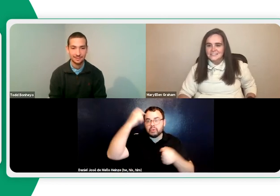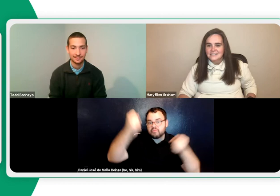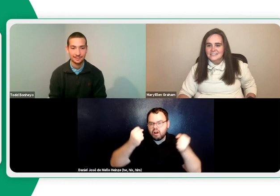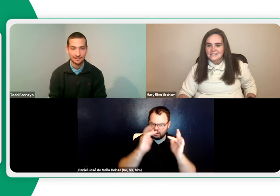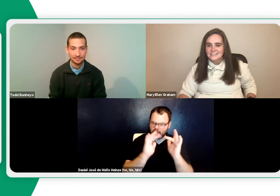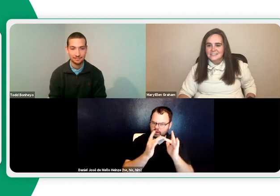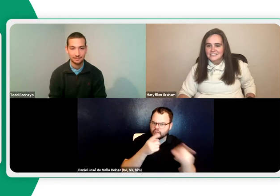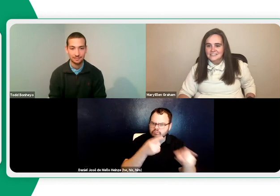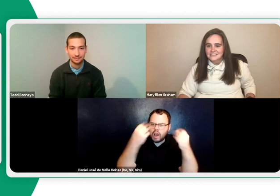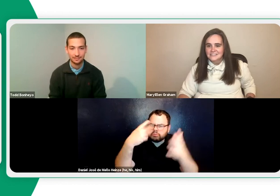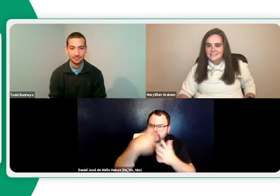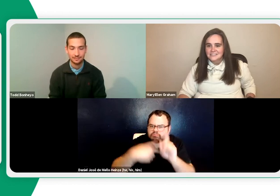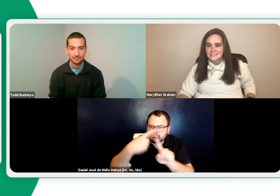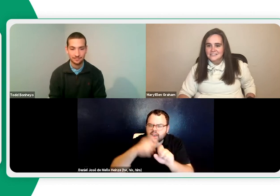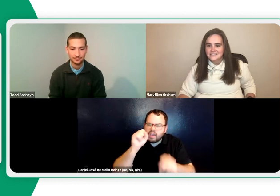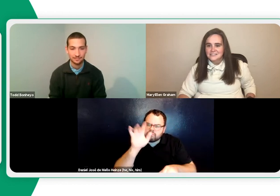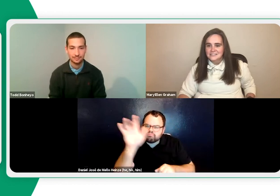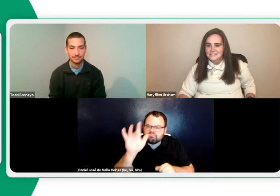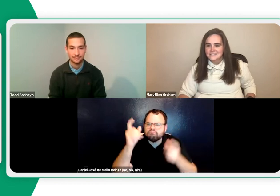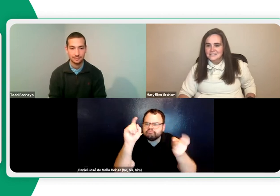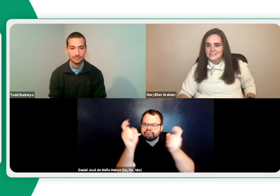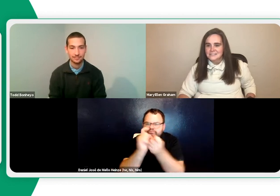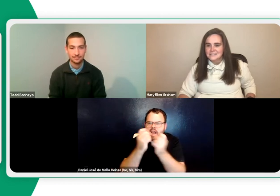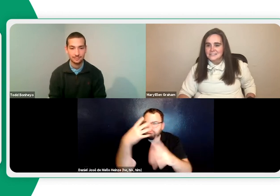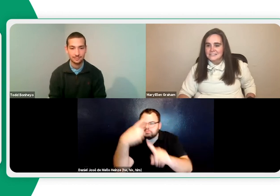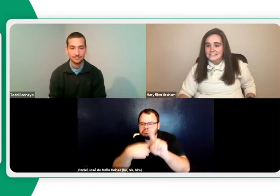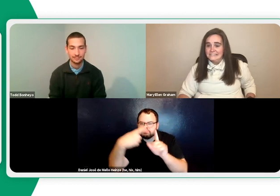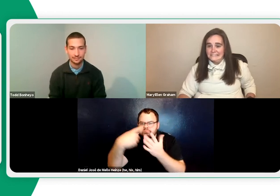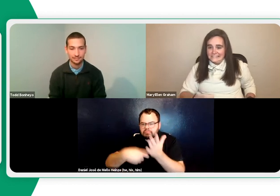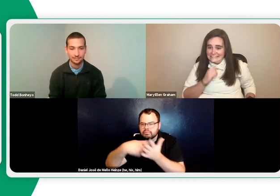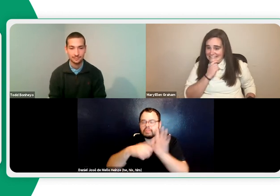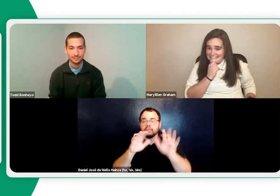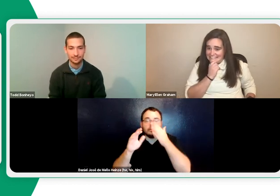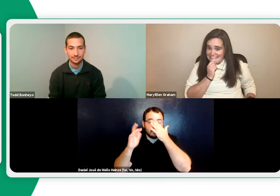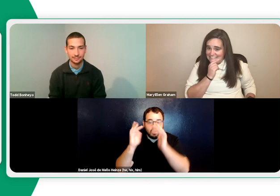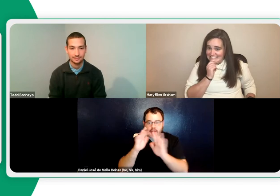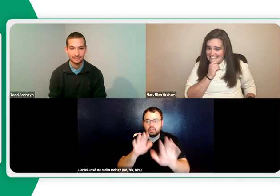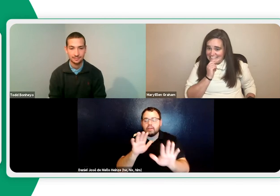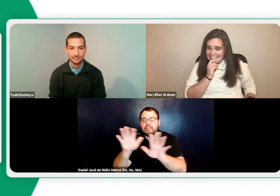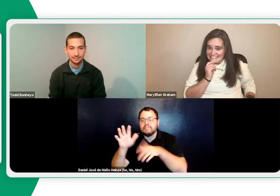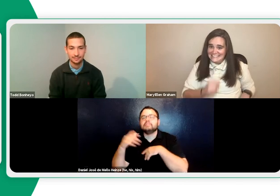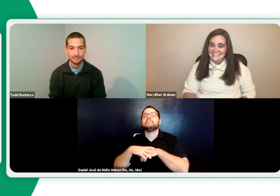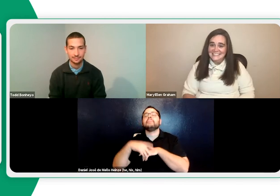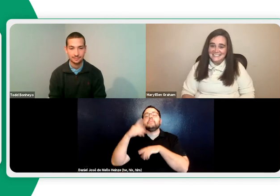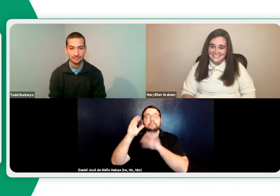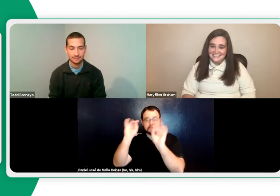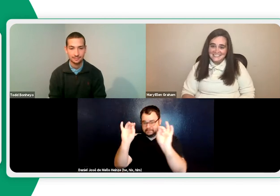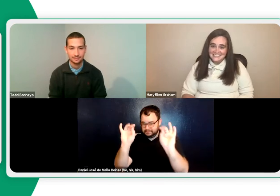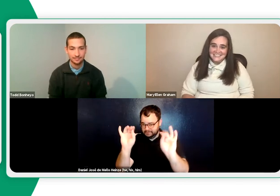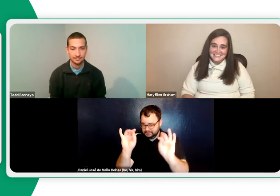salary.com and see if you can purchase that. And on salary.com, can type in, you know, you